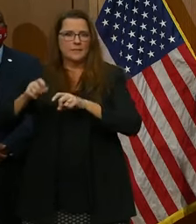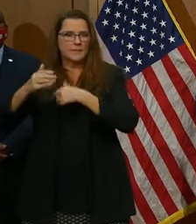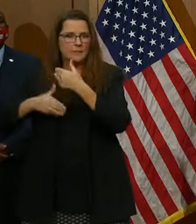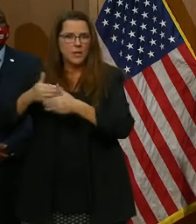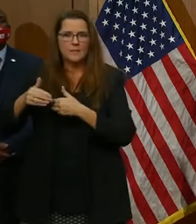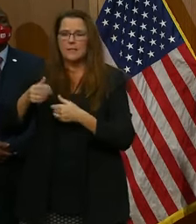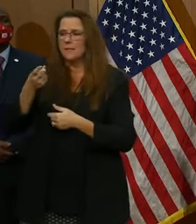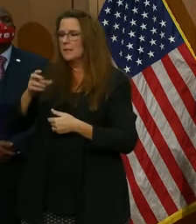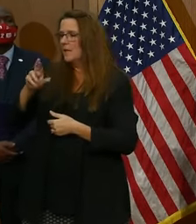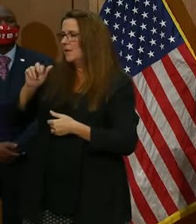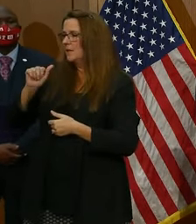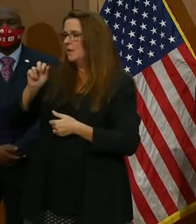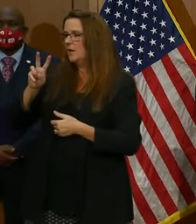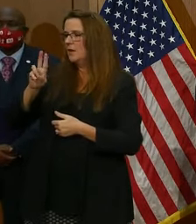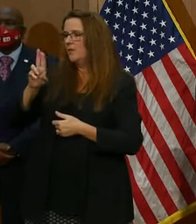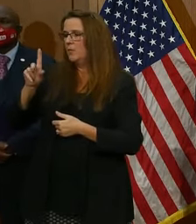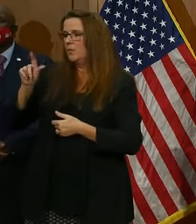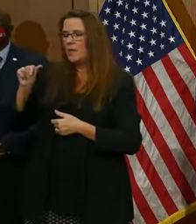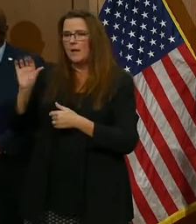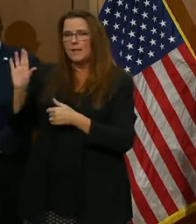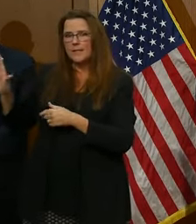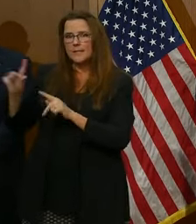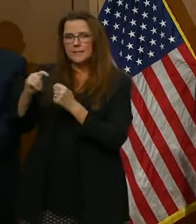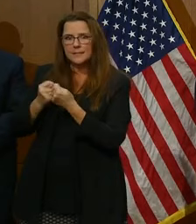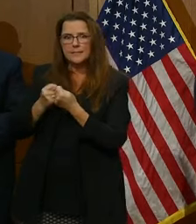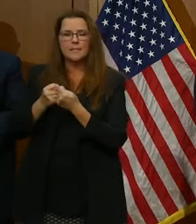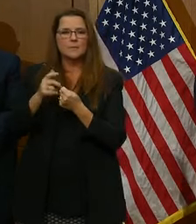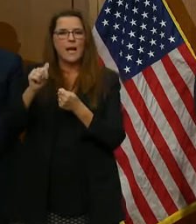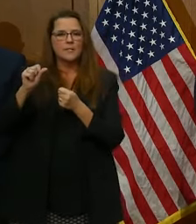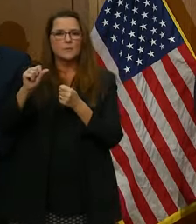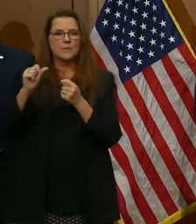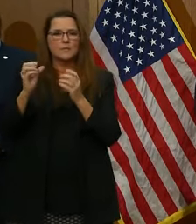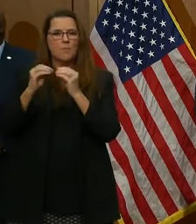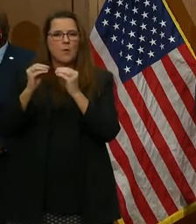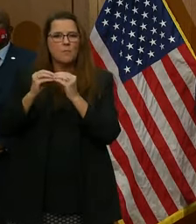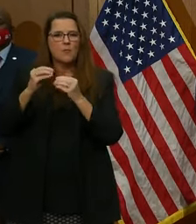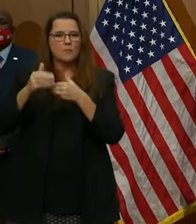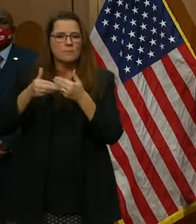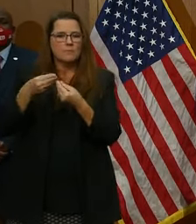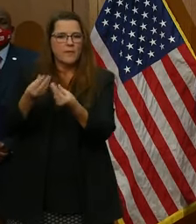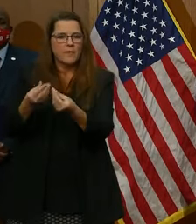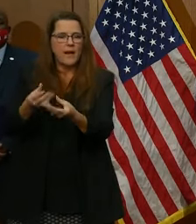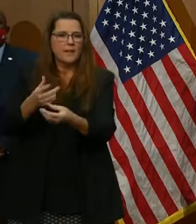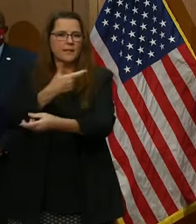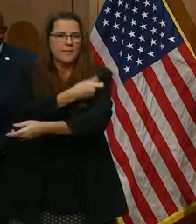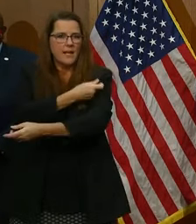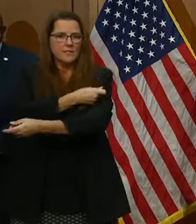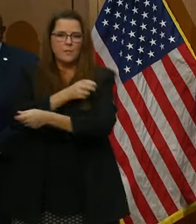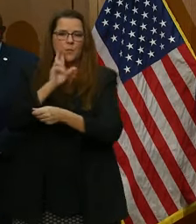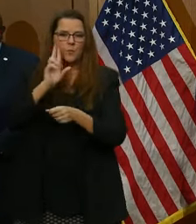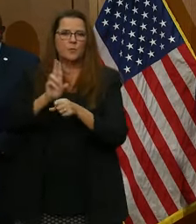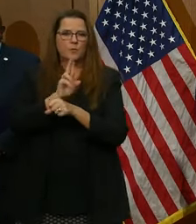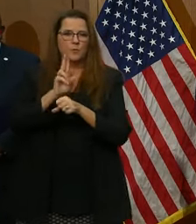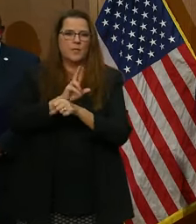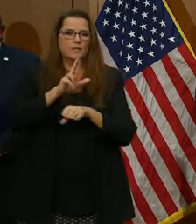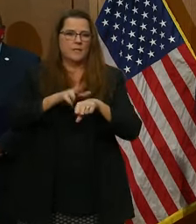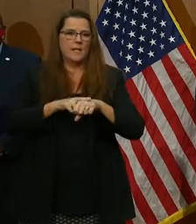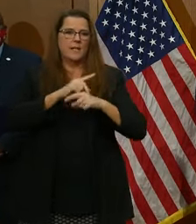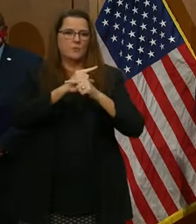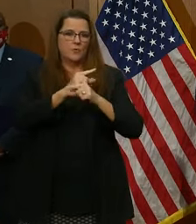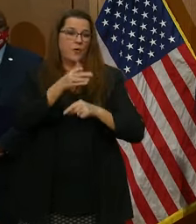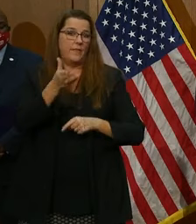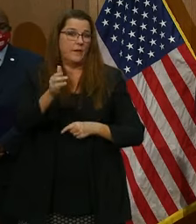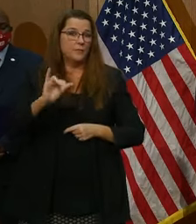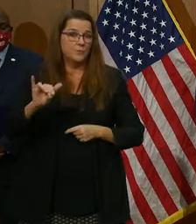Avila and his team as we get further into the vaccine distribution and utilize the resources of our Guard there as well. But their